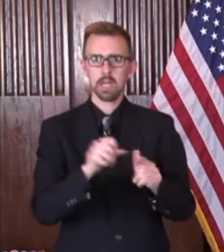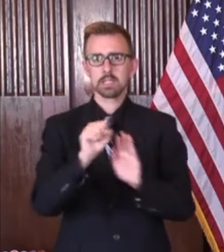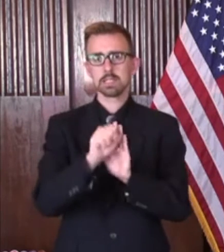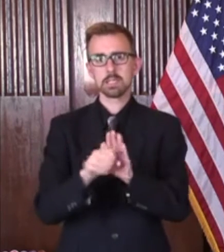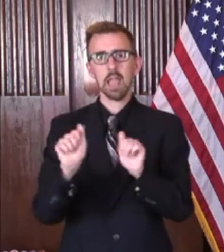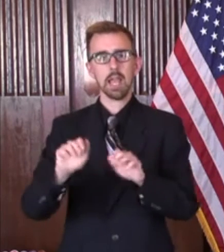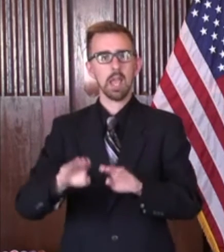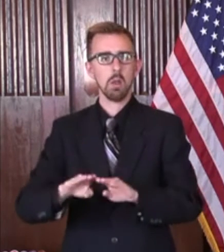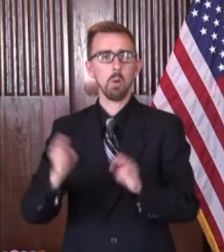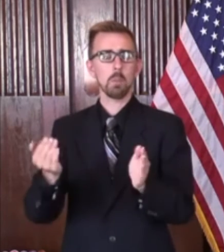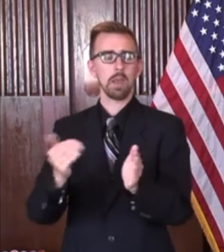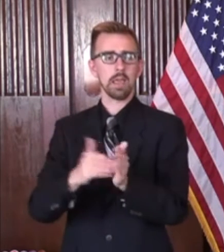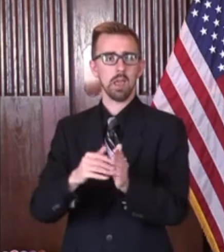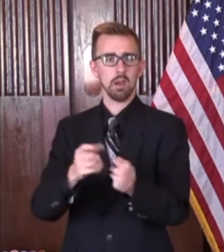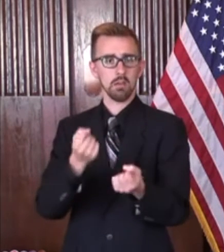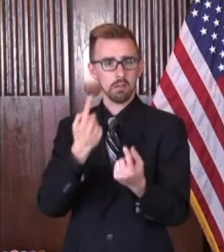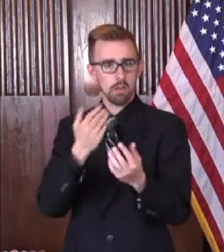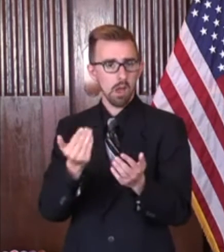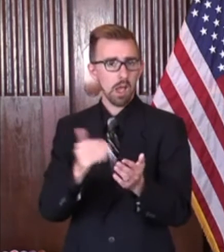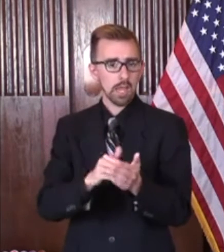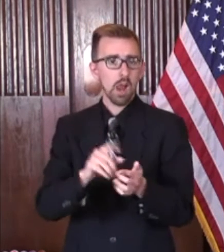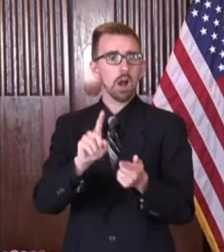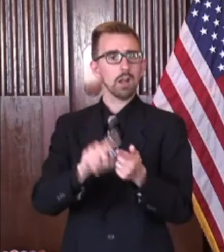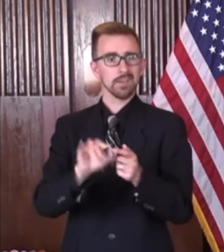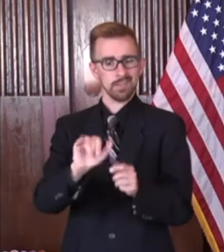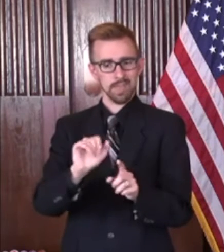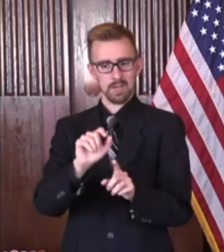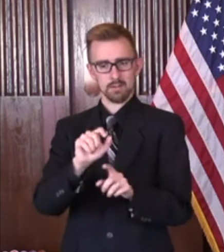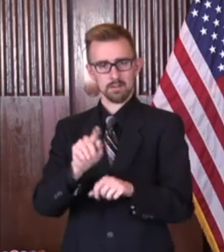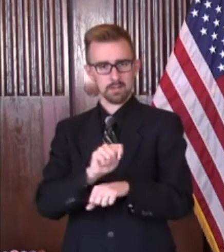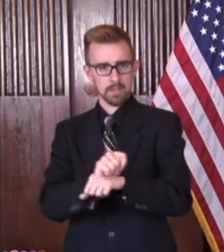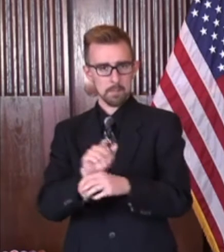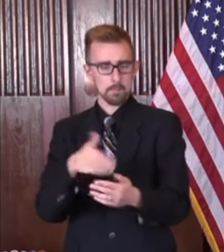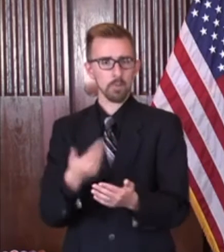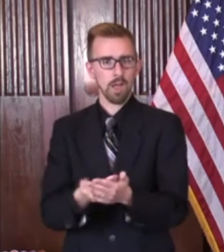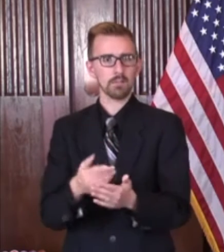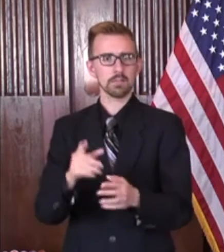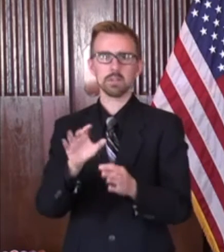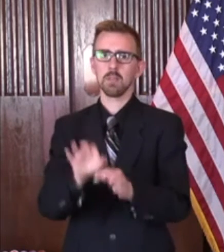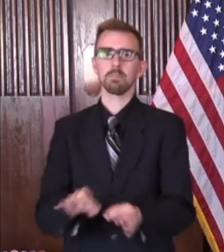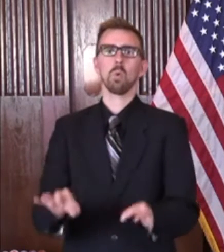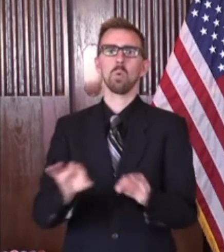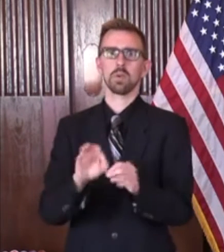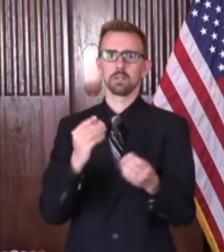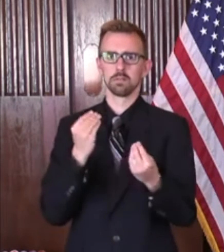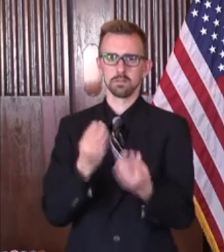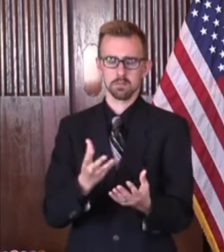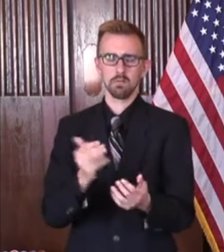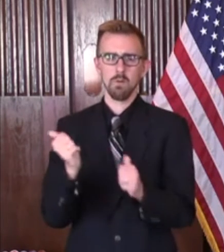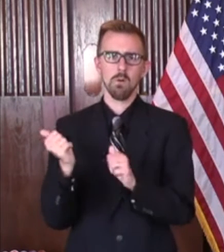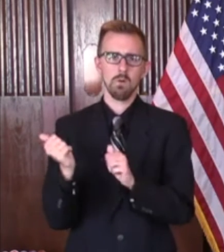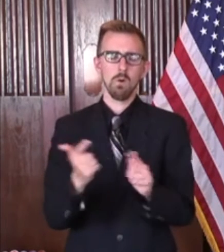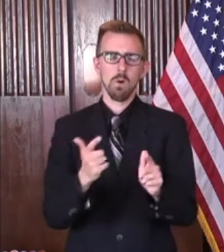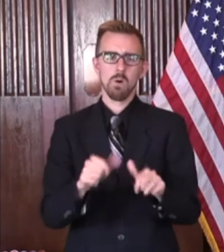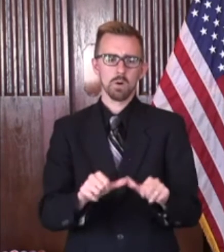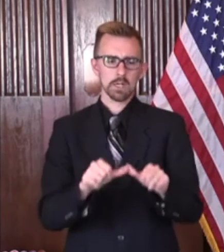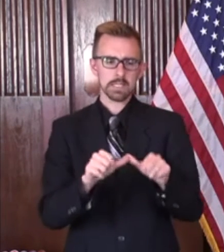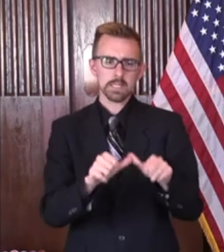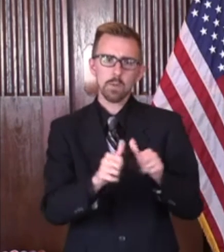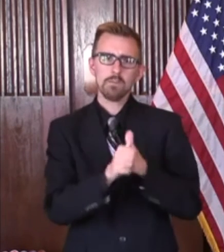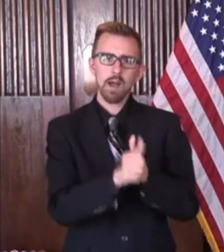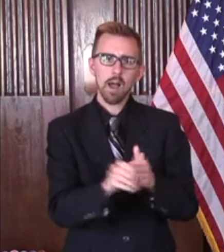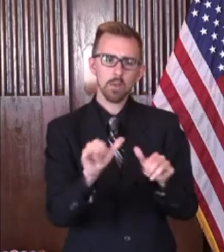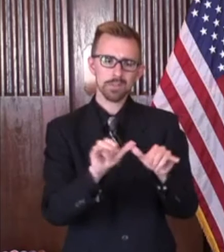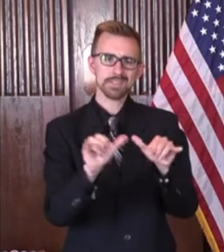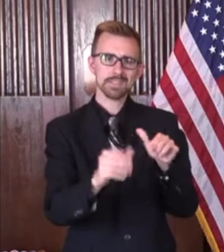up. But again, until that time comes, it is critical for everyone to continue following the